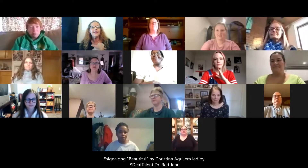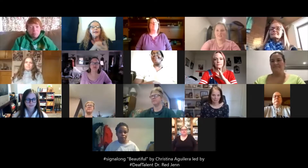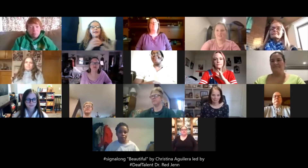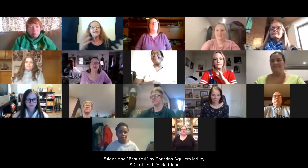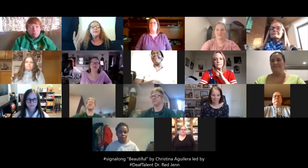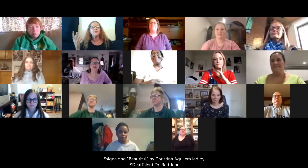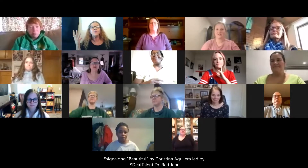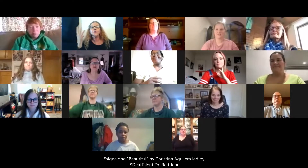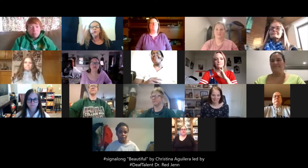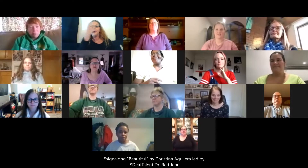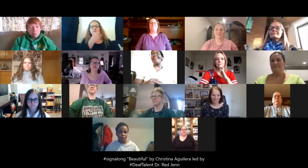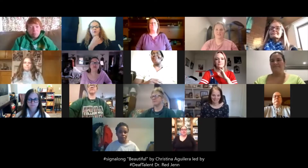is beautiful